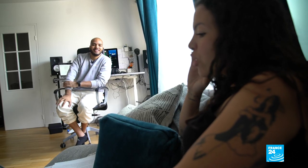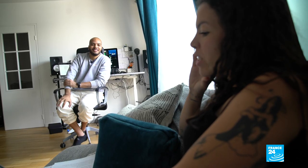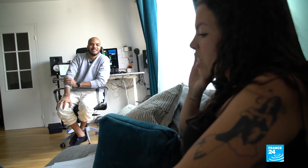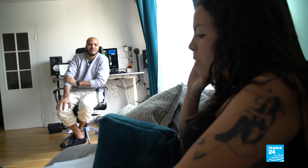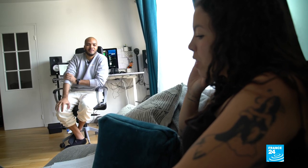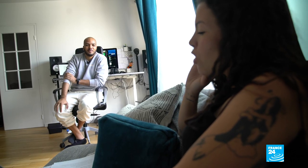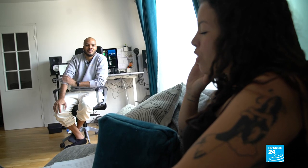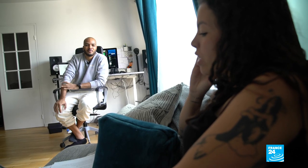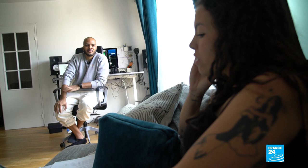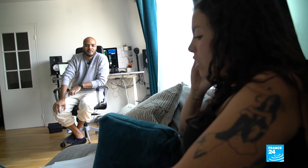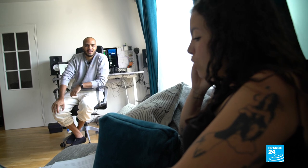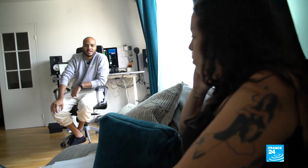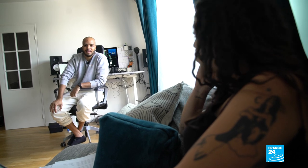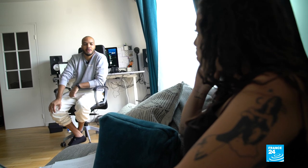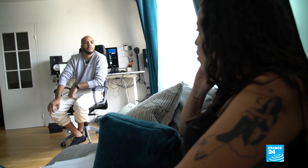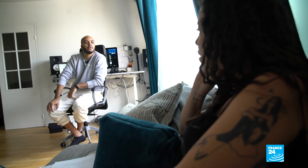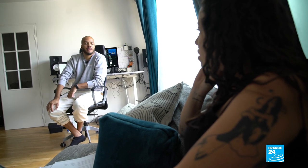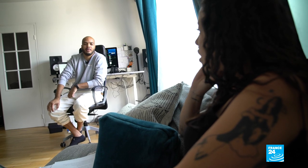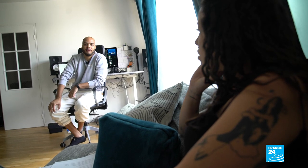language in his video clips and live concerts.